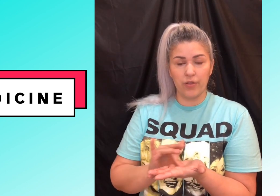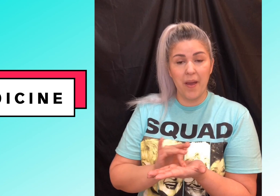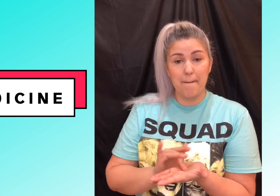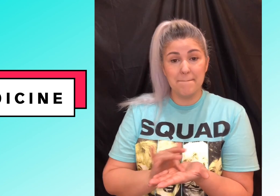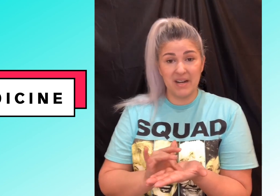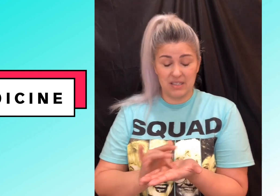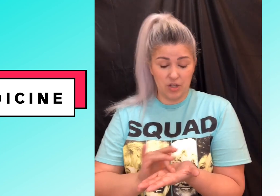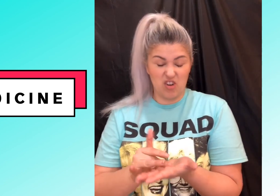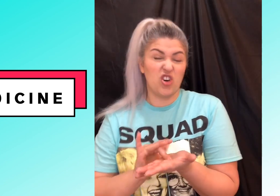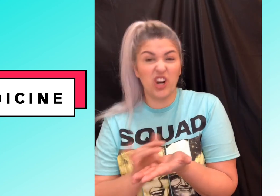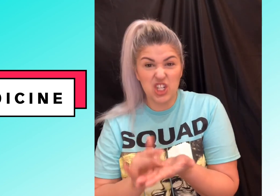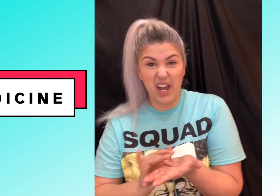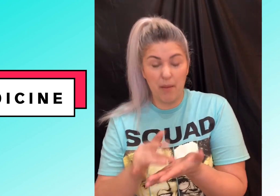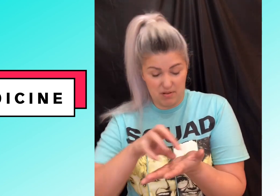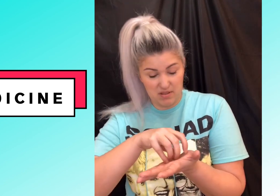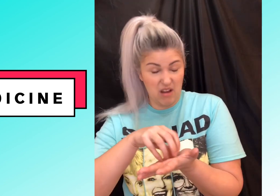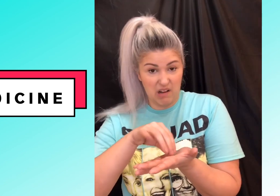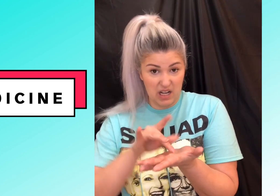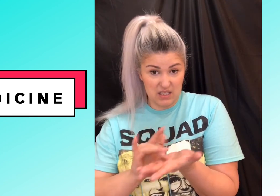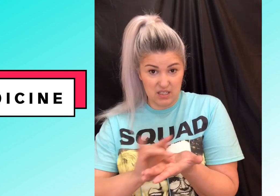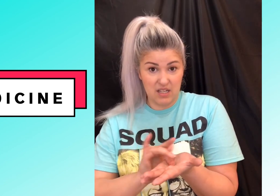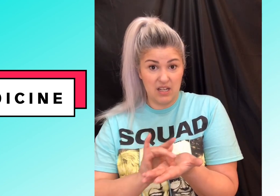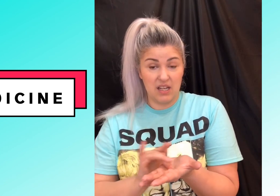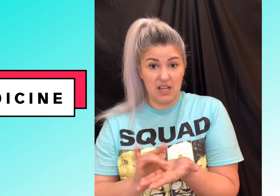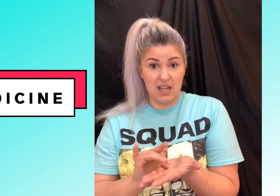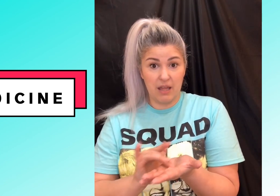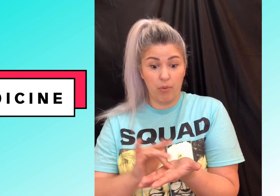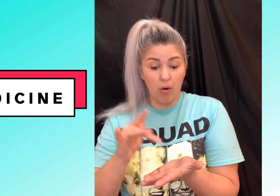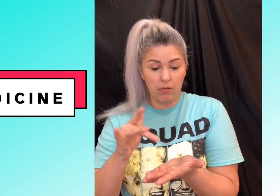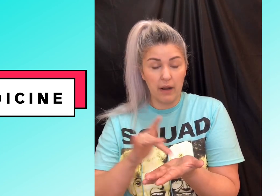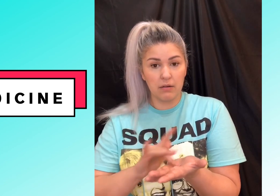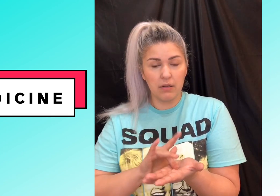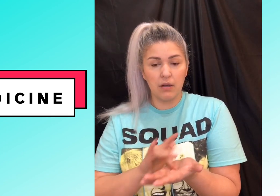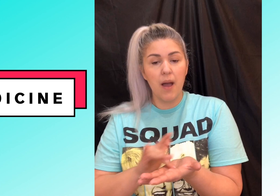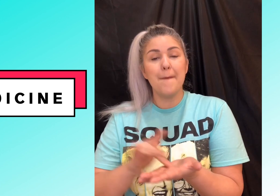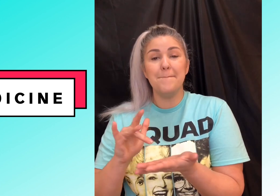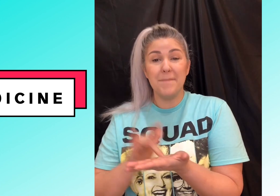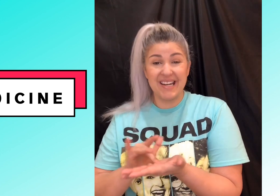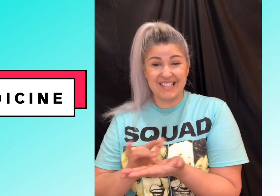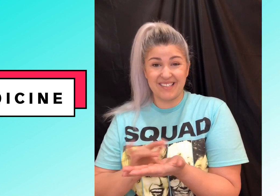medicine so you're crushing up the ingredients in that bowl right medicine